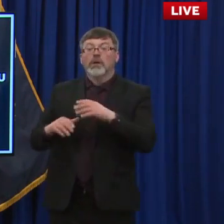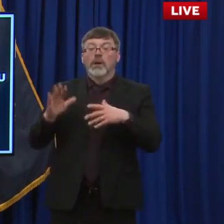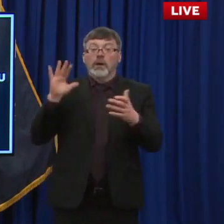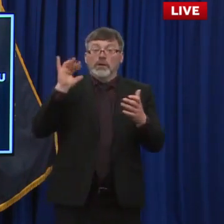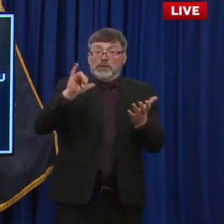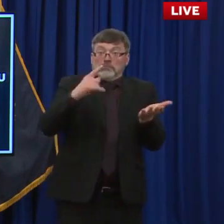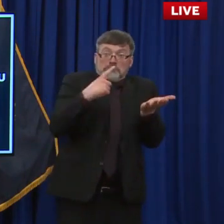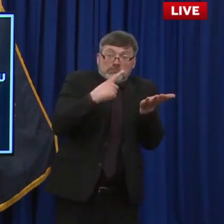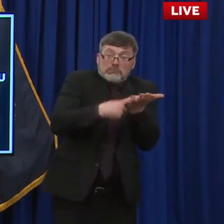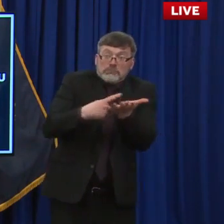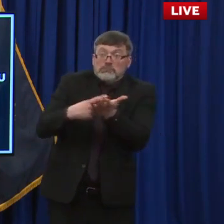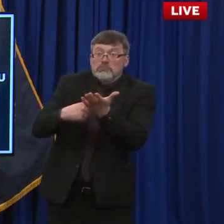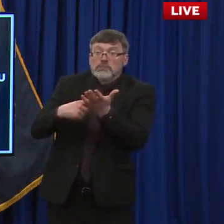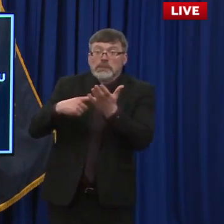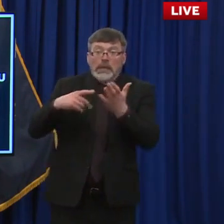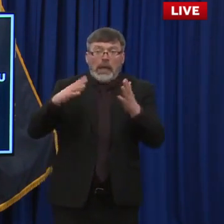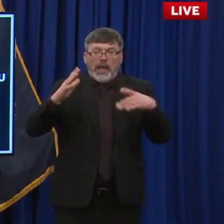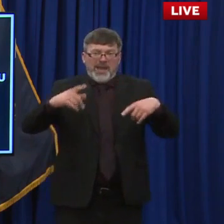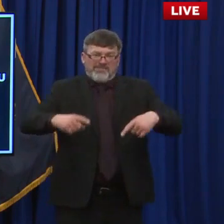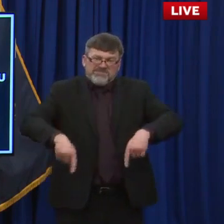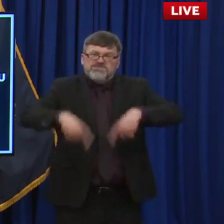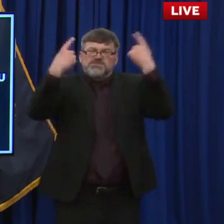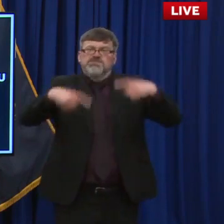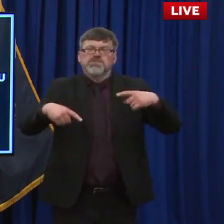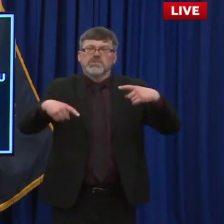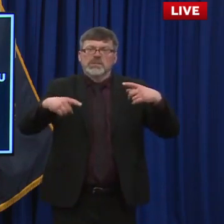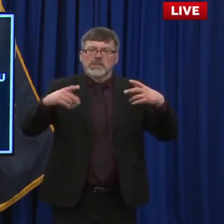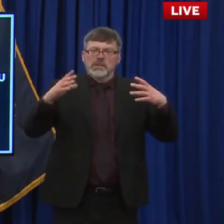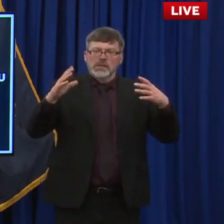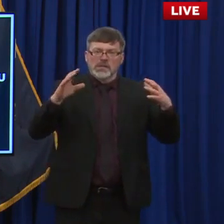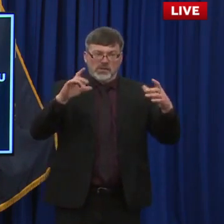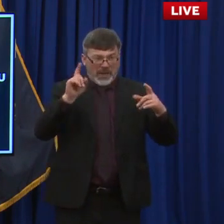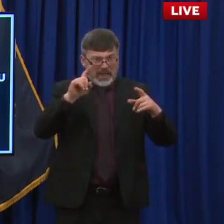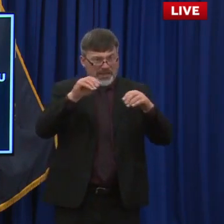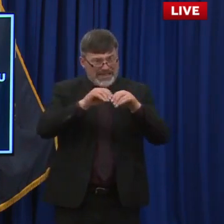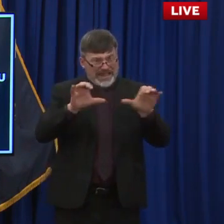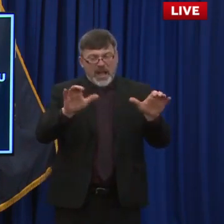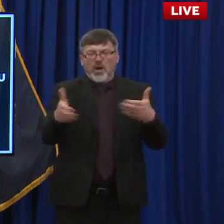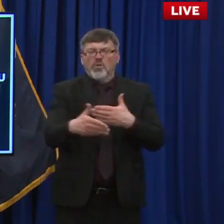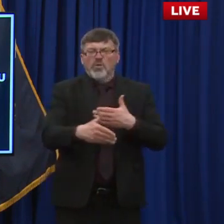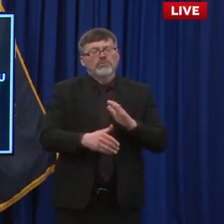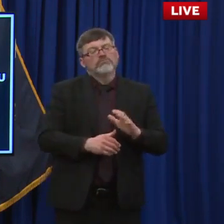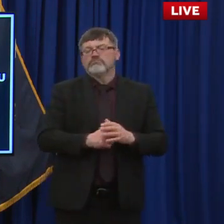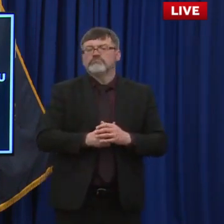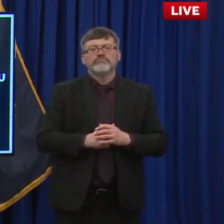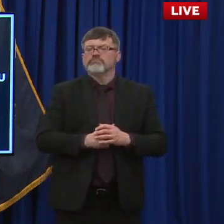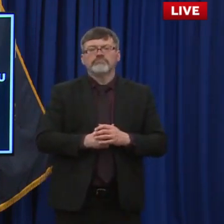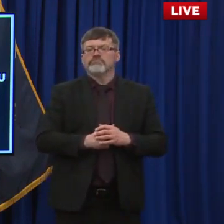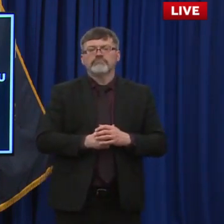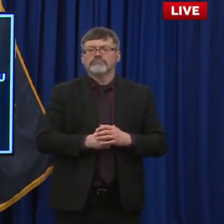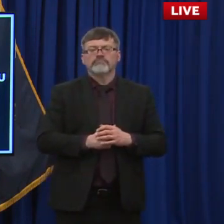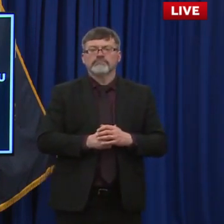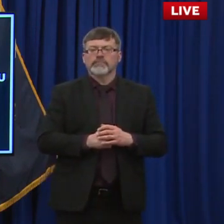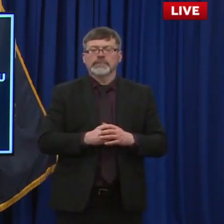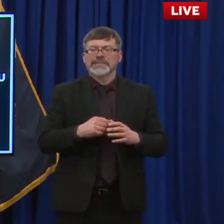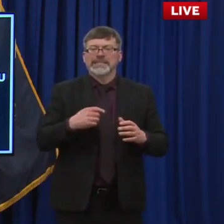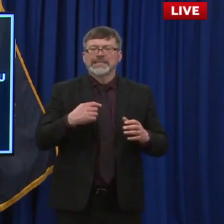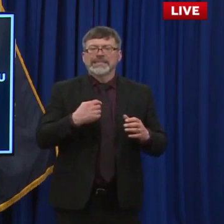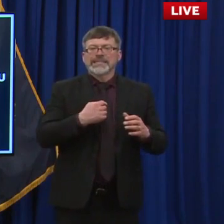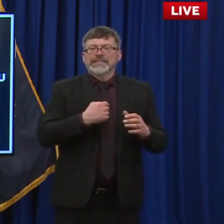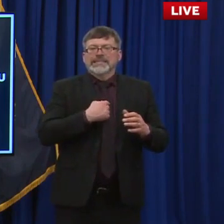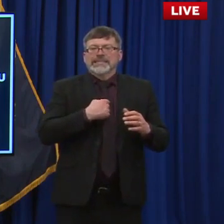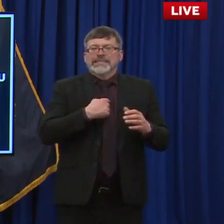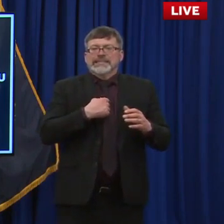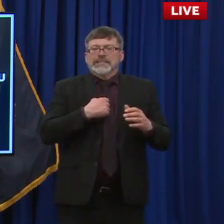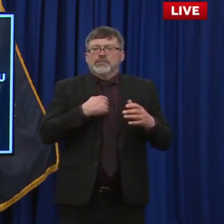uh, discussion in, in classrooms and whatnot, I, I always am going to err on the side of, I'm very cautious of big government